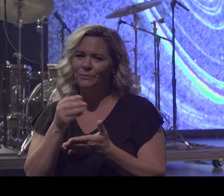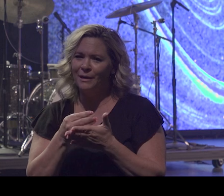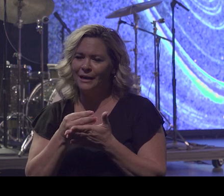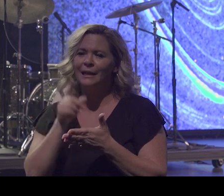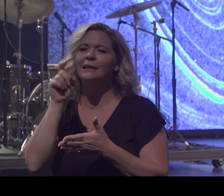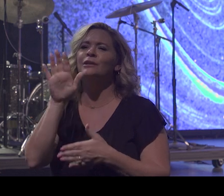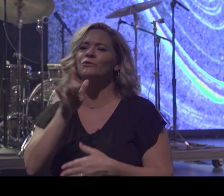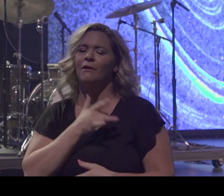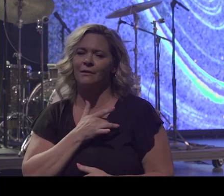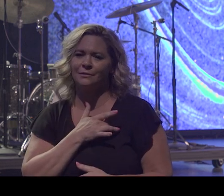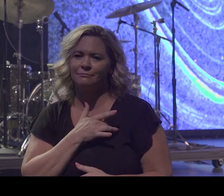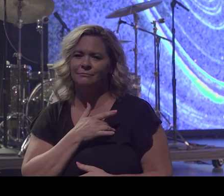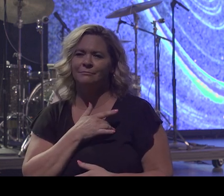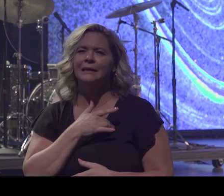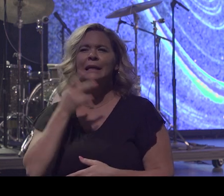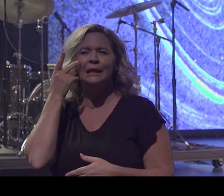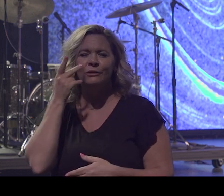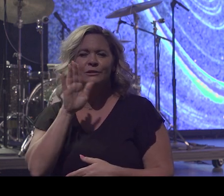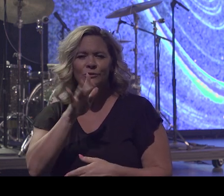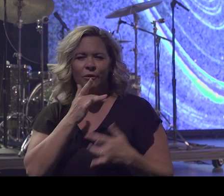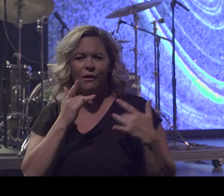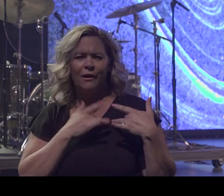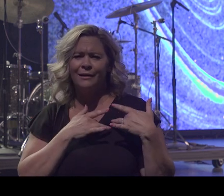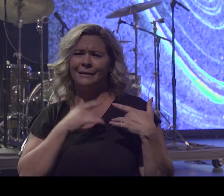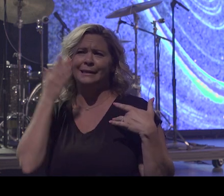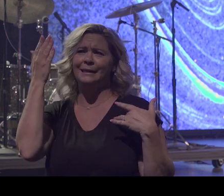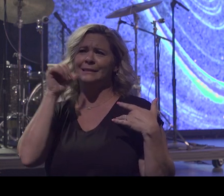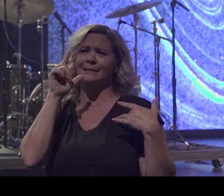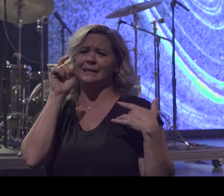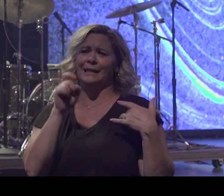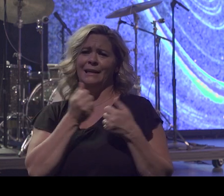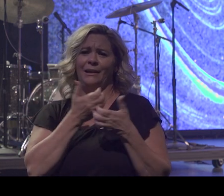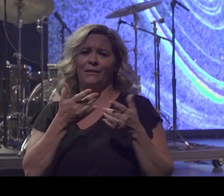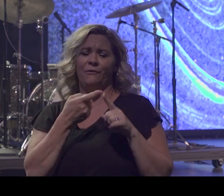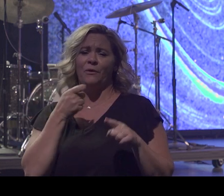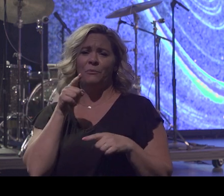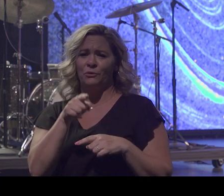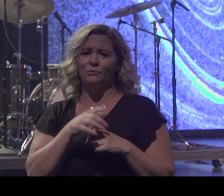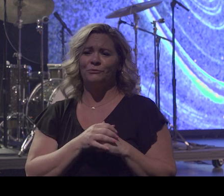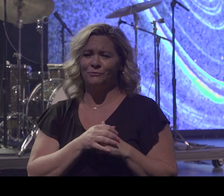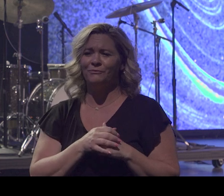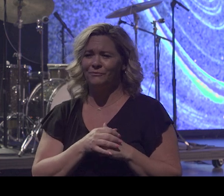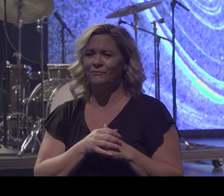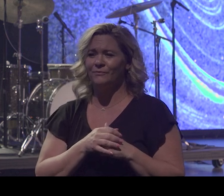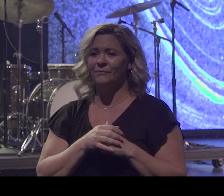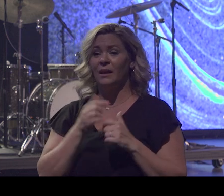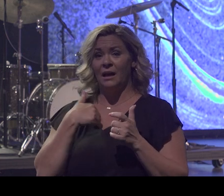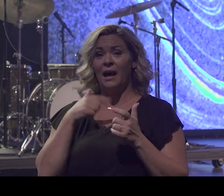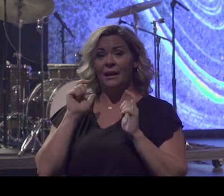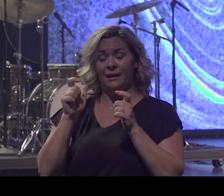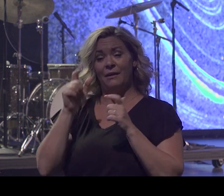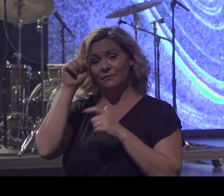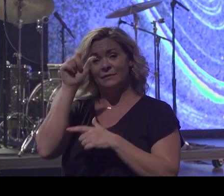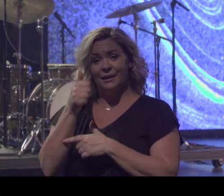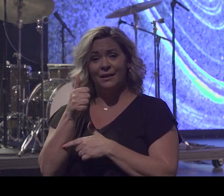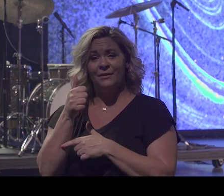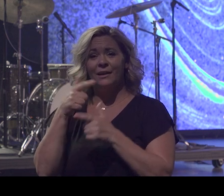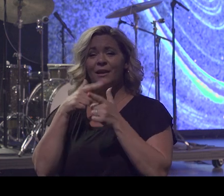See, he looks at the heart of you. He don't need nothing from us. And I learned to become a tither and give to God's kingdom. And God just kept blessing me and Tracy.